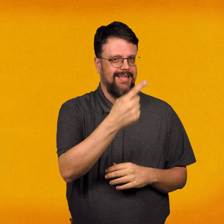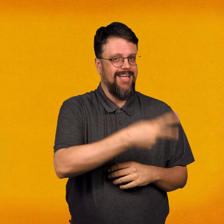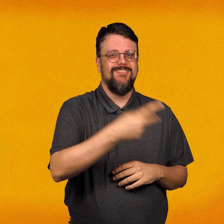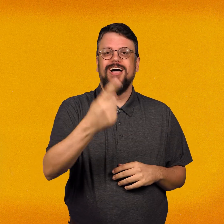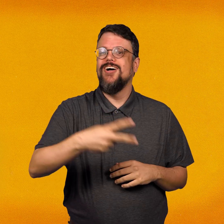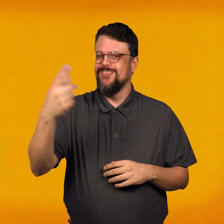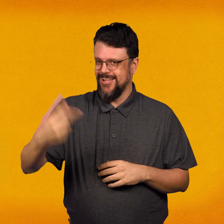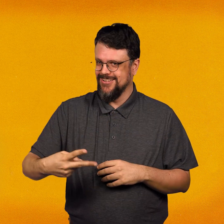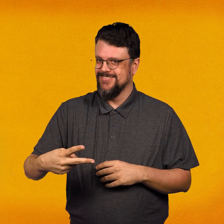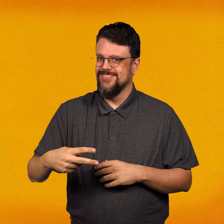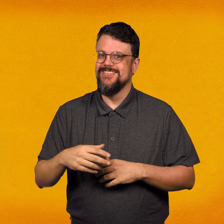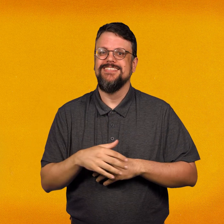-half of the plate.